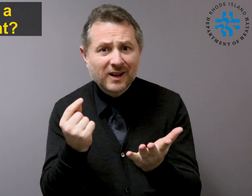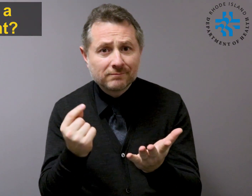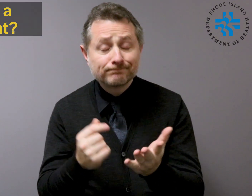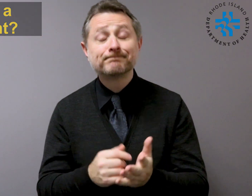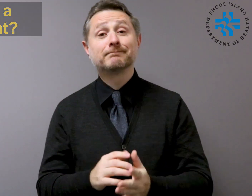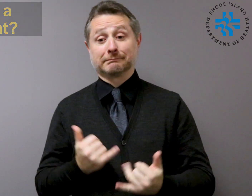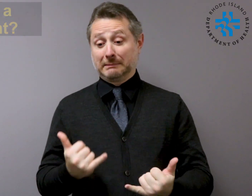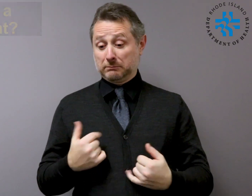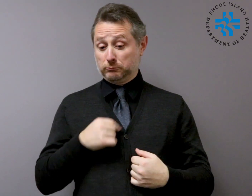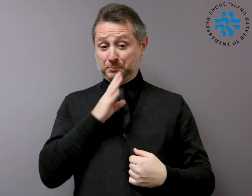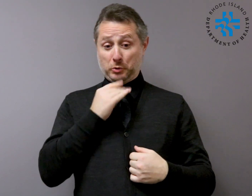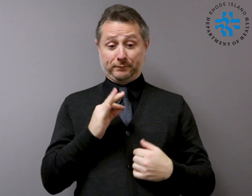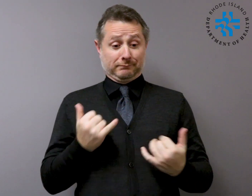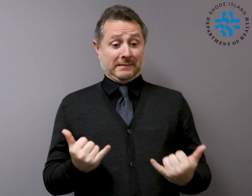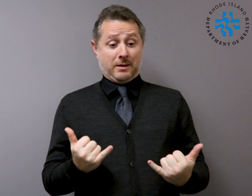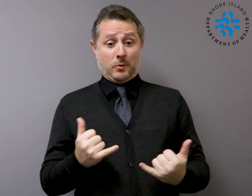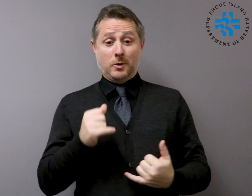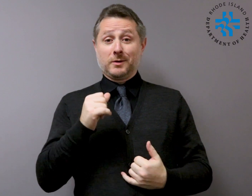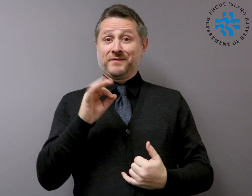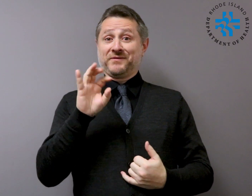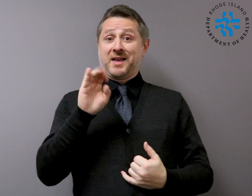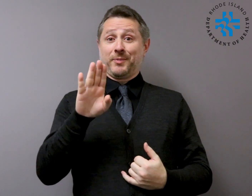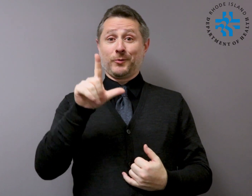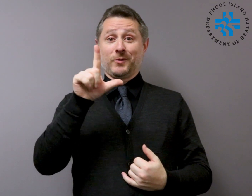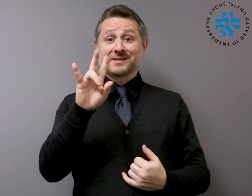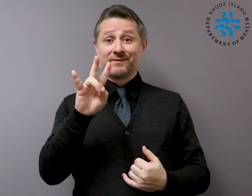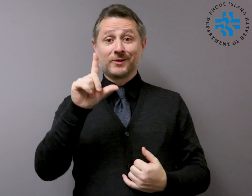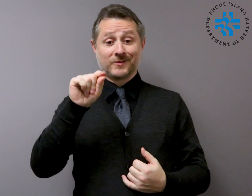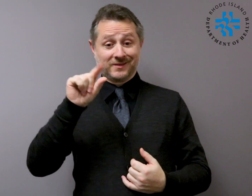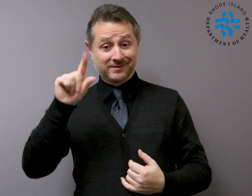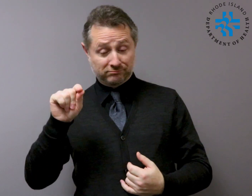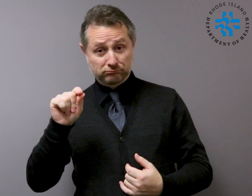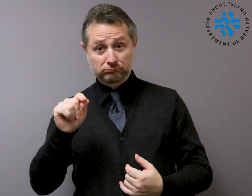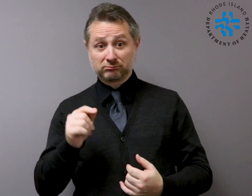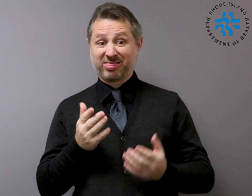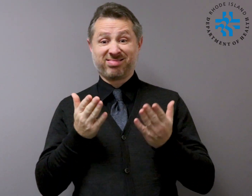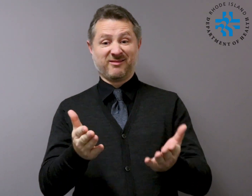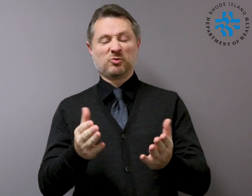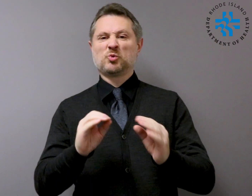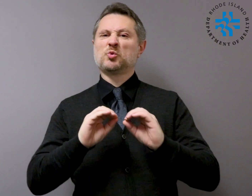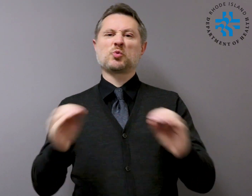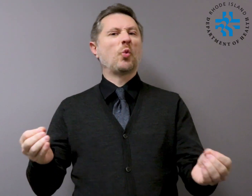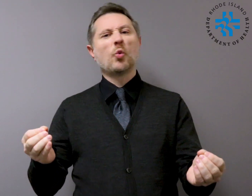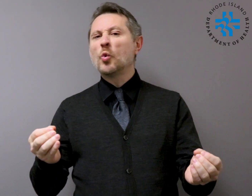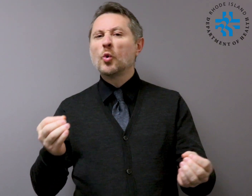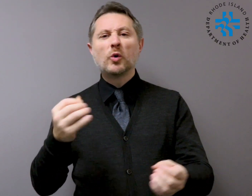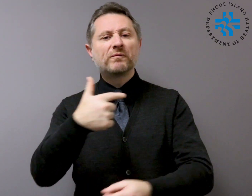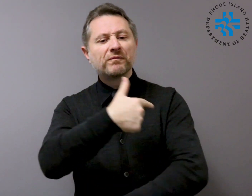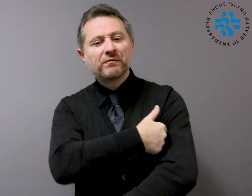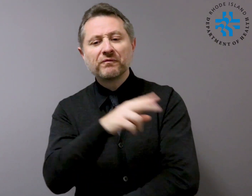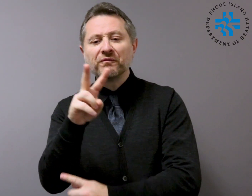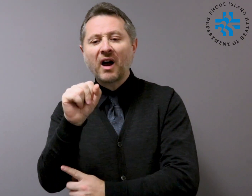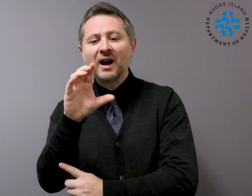As of February 27, 2020, there is currently no vaccine available to prevent COVID-19 infection.